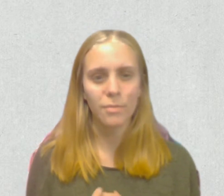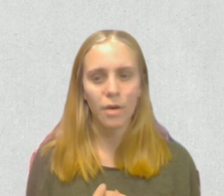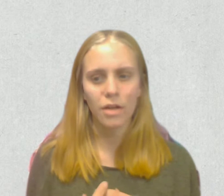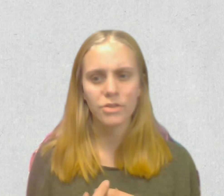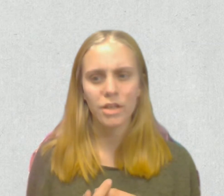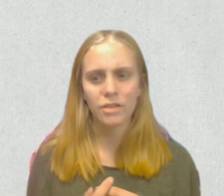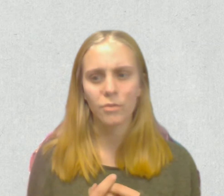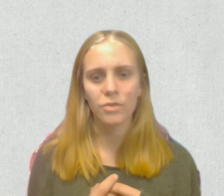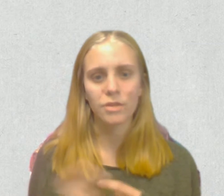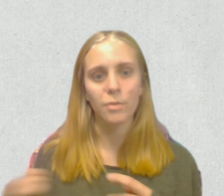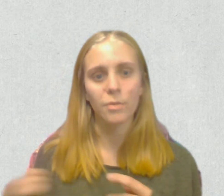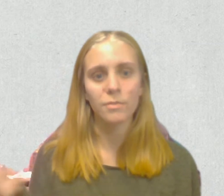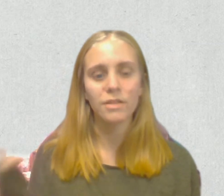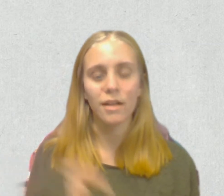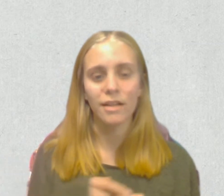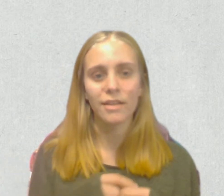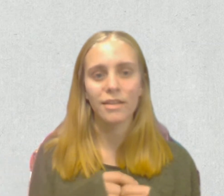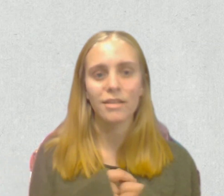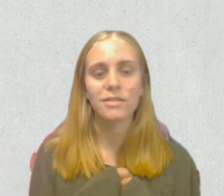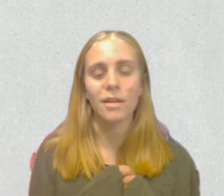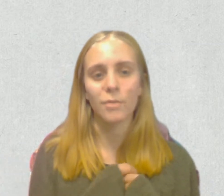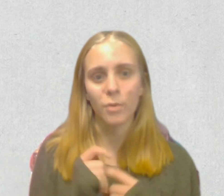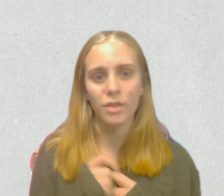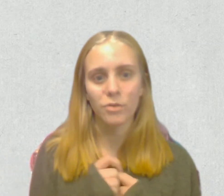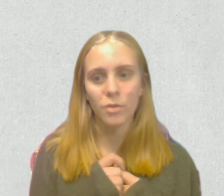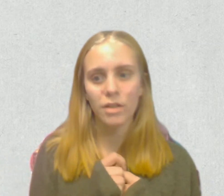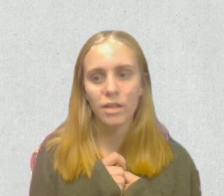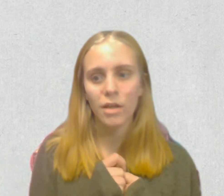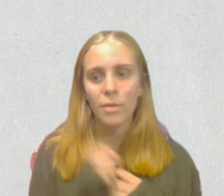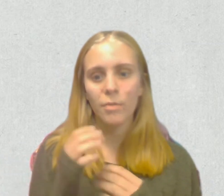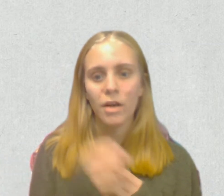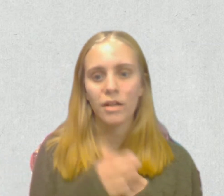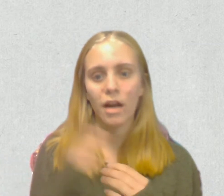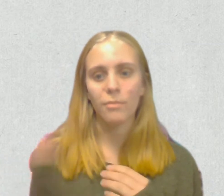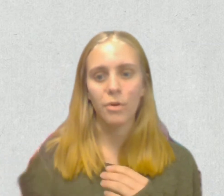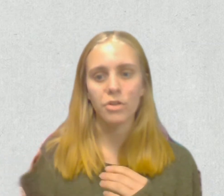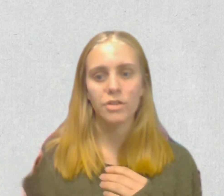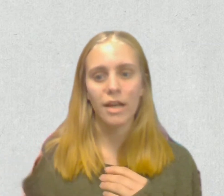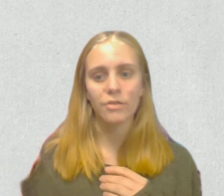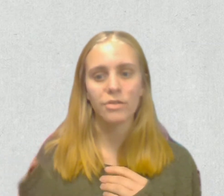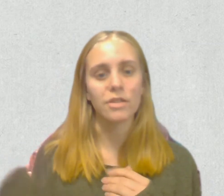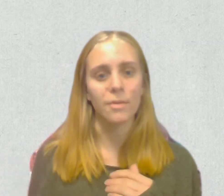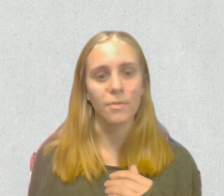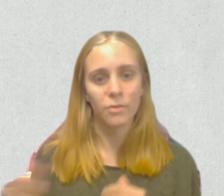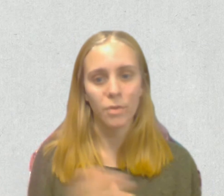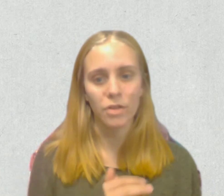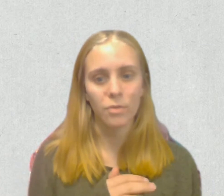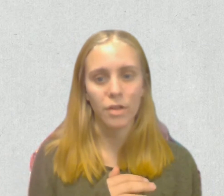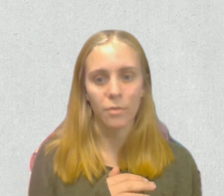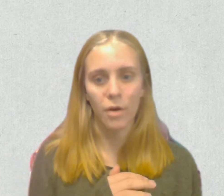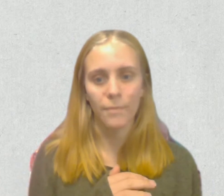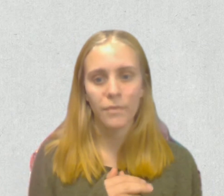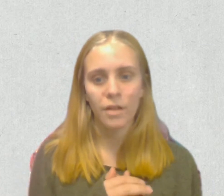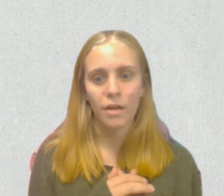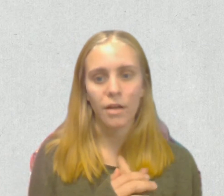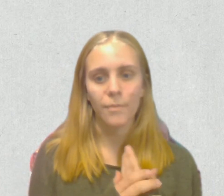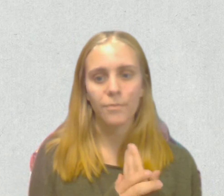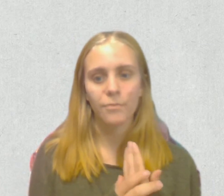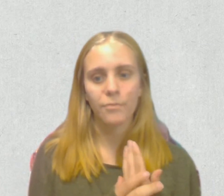BMP project was supposed to be done summer of 2020 but it got pushed now to the summer of 2021 um